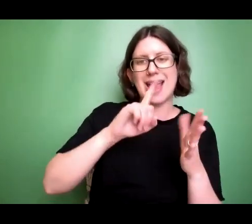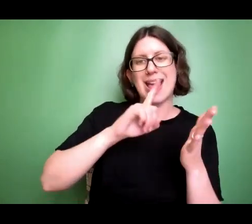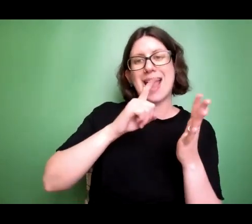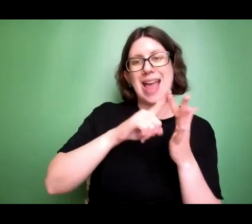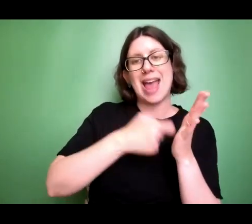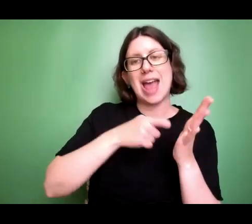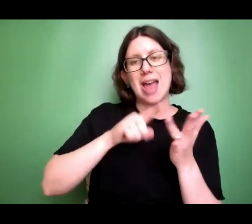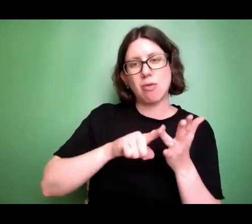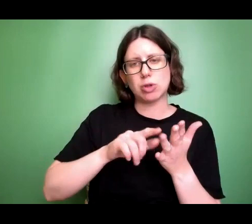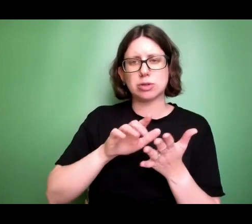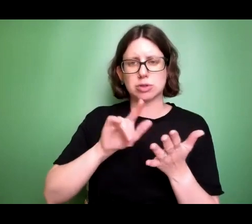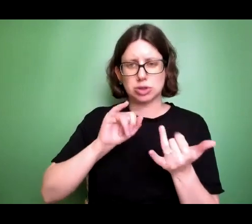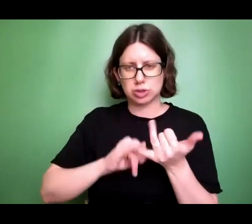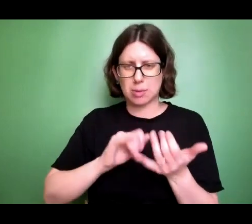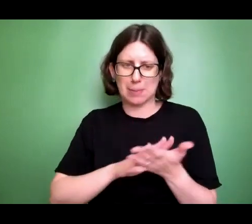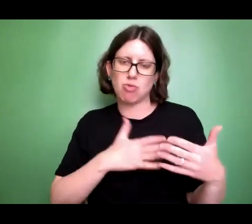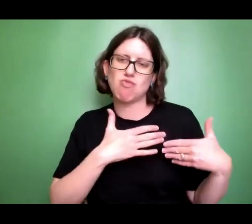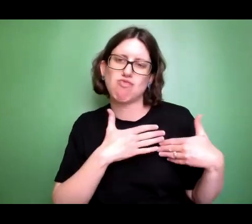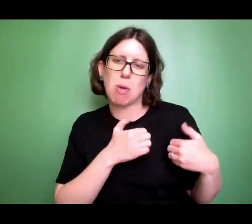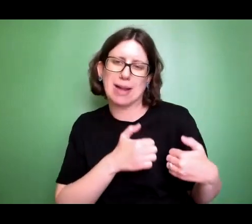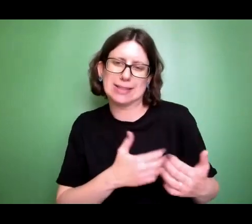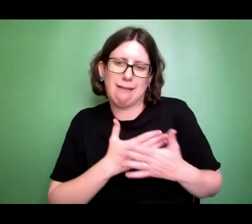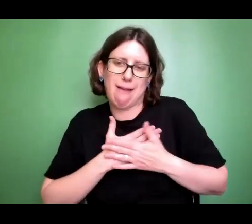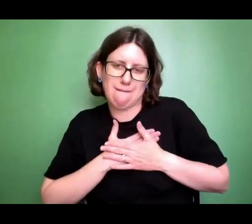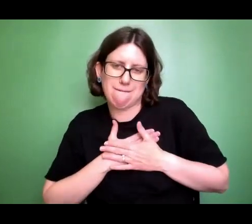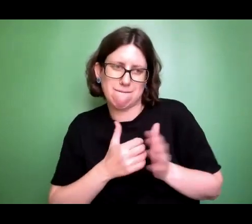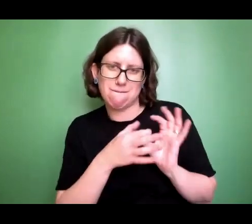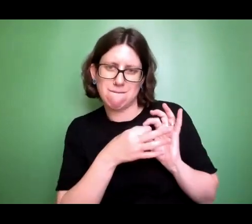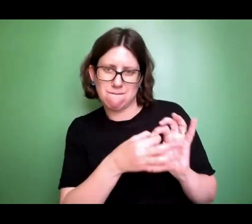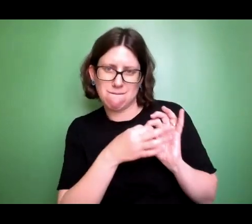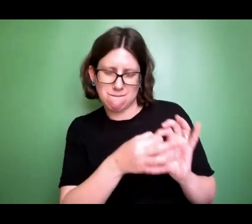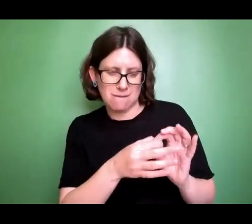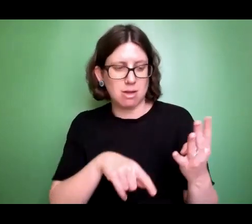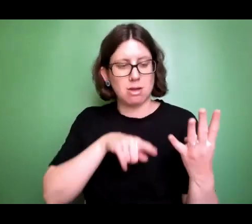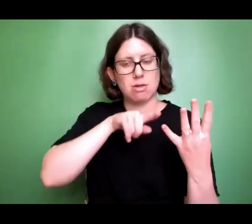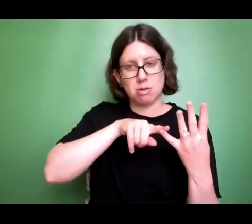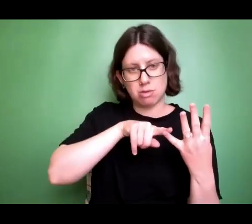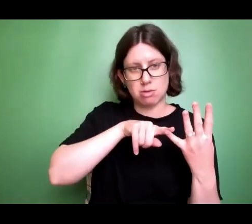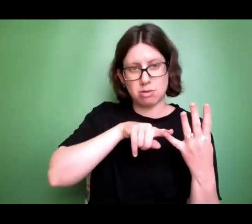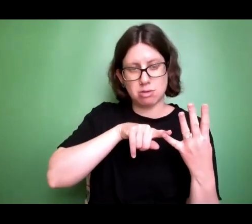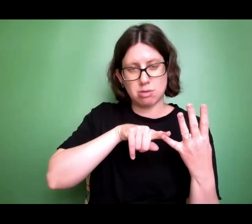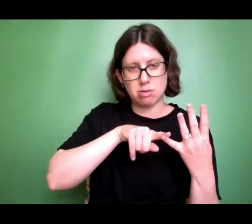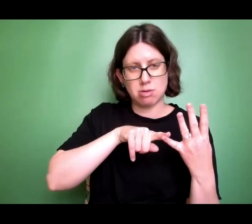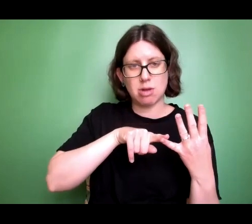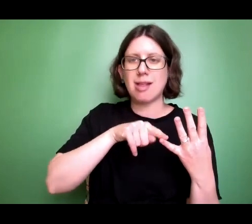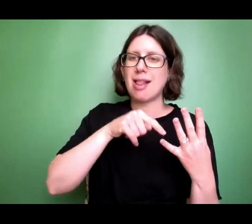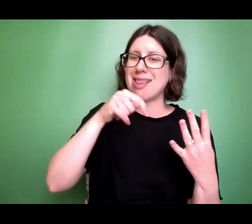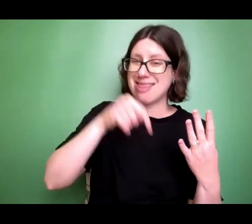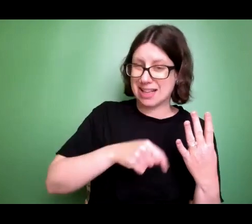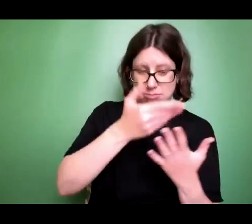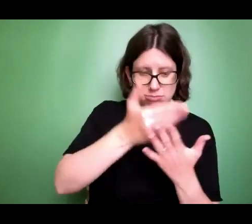husband and a wife. But in this verse, the apostle John uses the word agape.